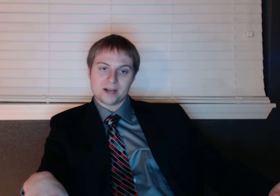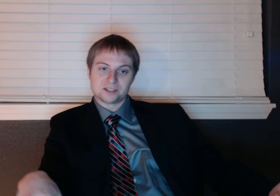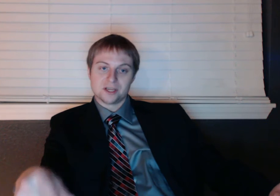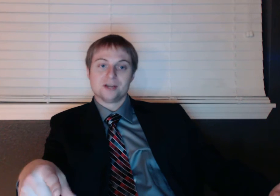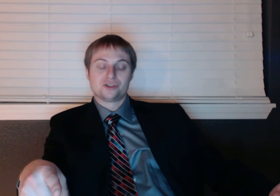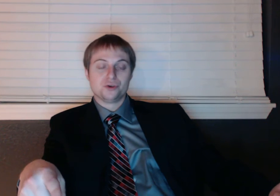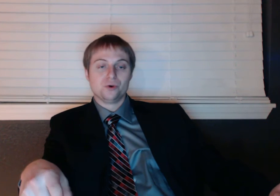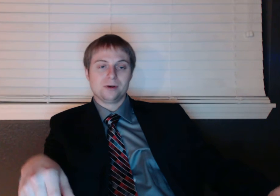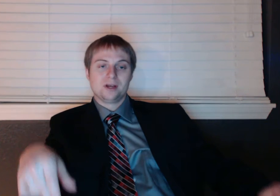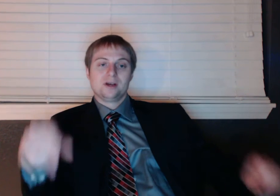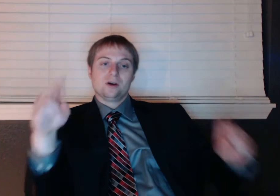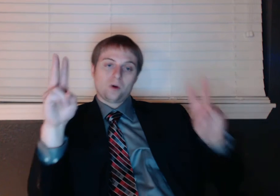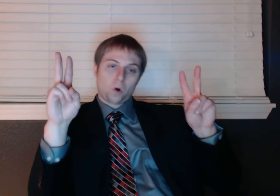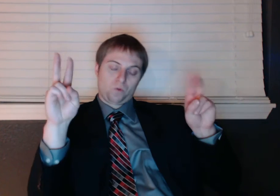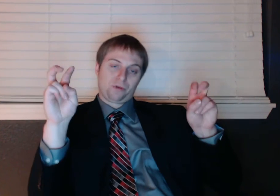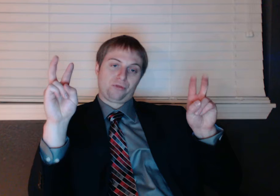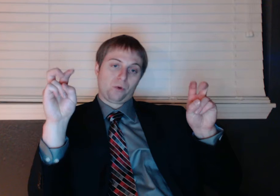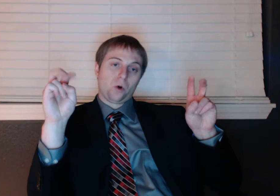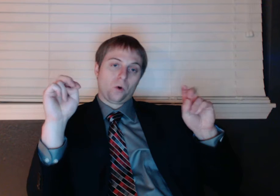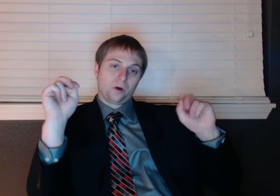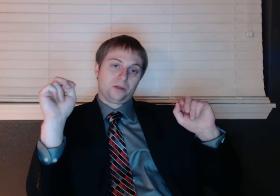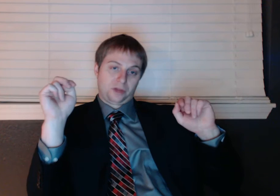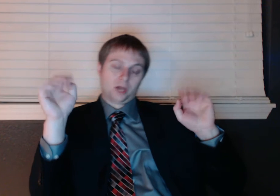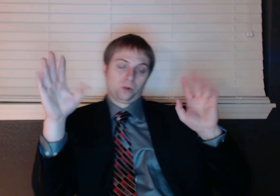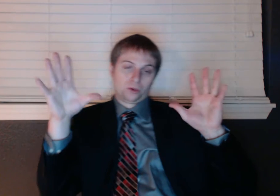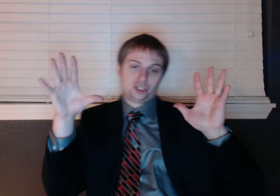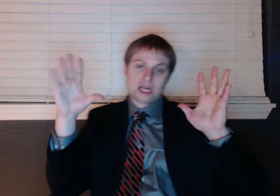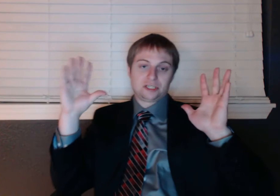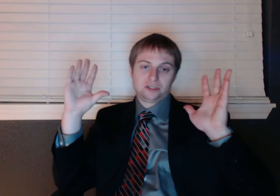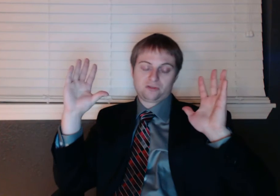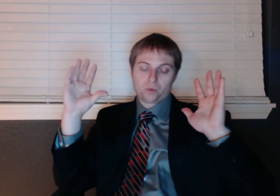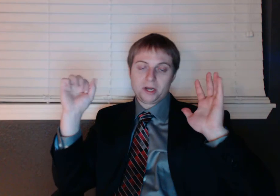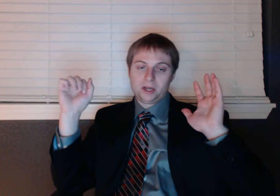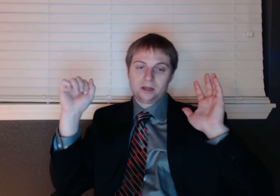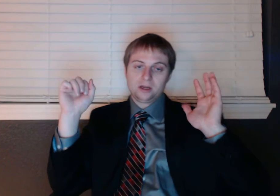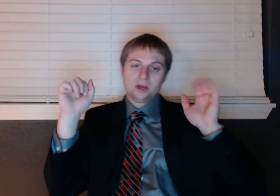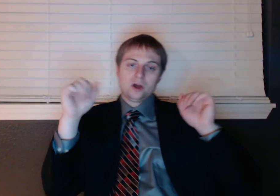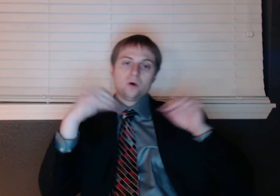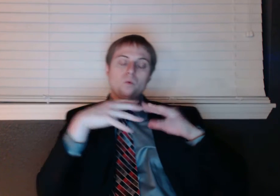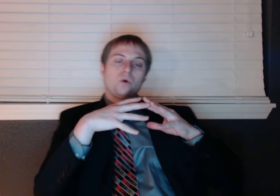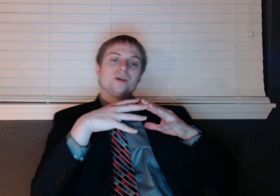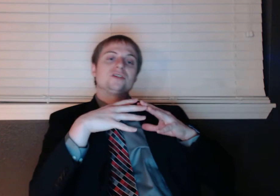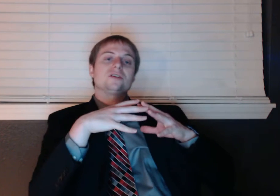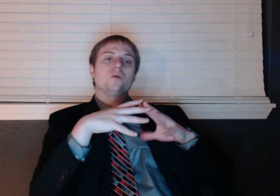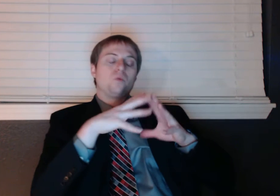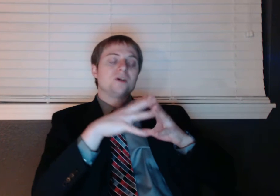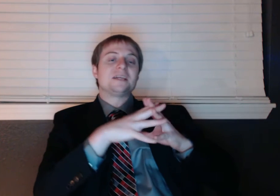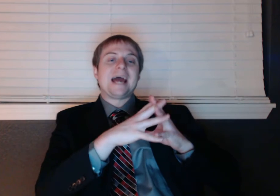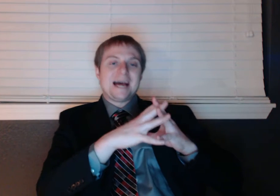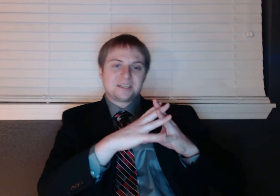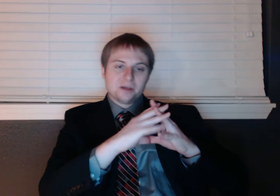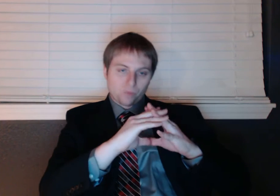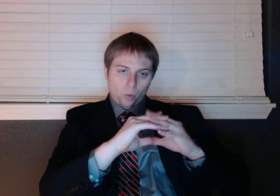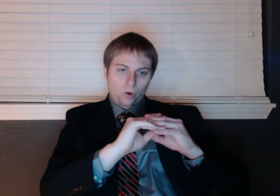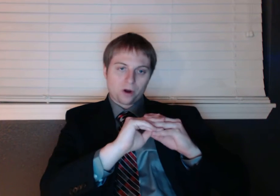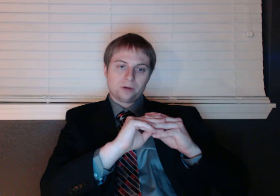U.S. to overthrow Hillary's chances of winning was an act of war.